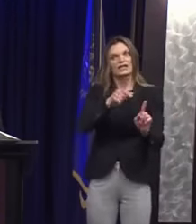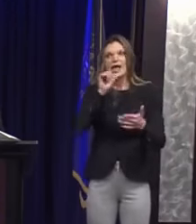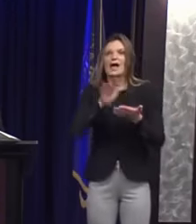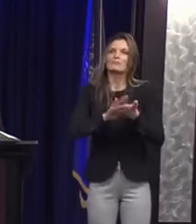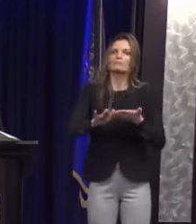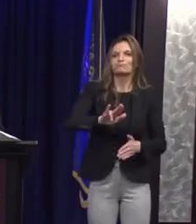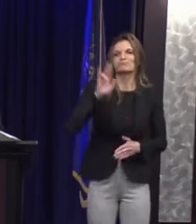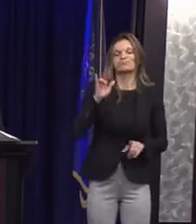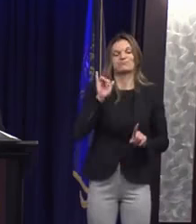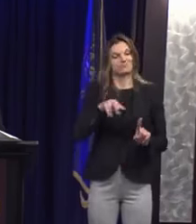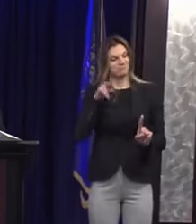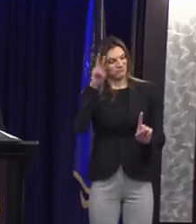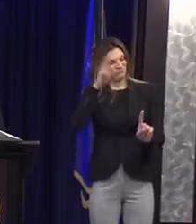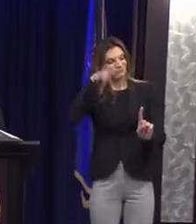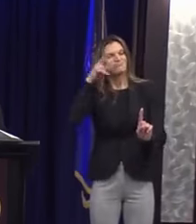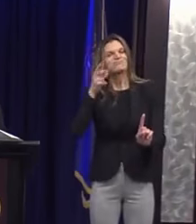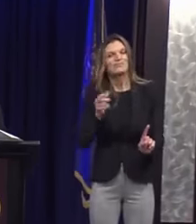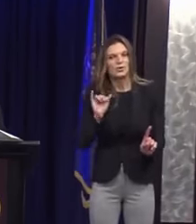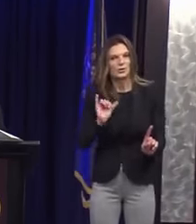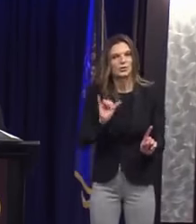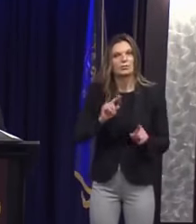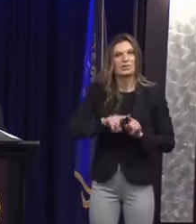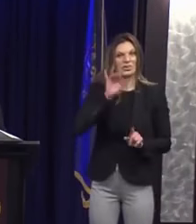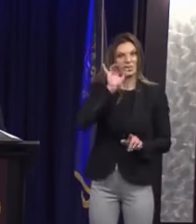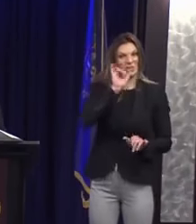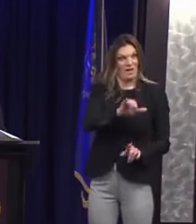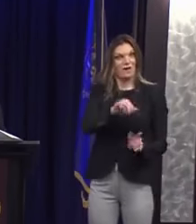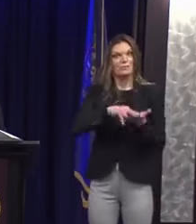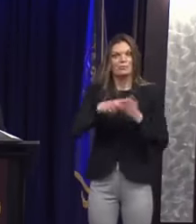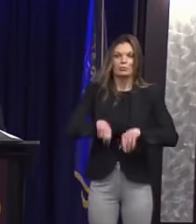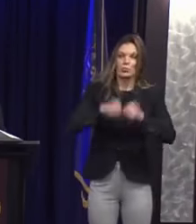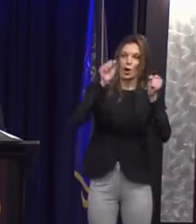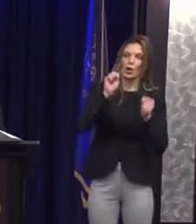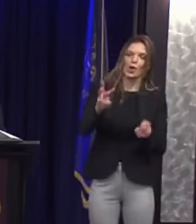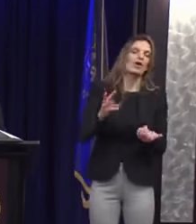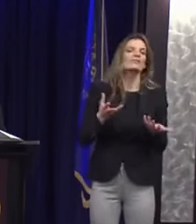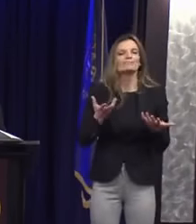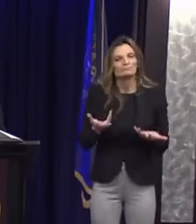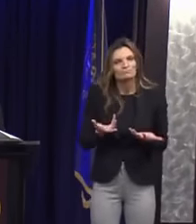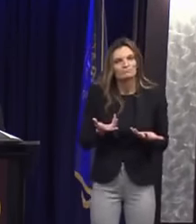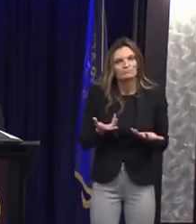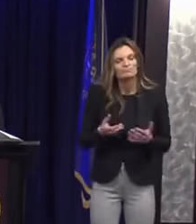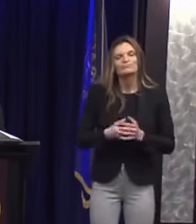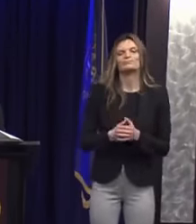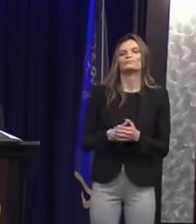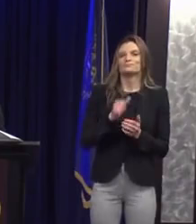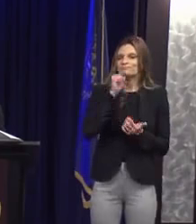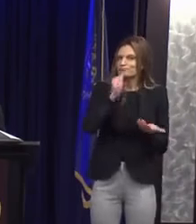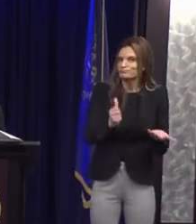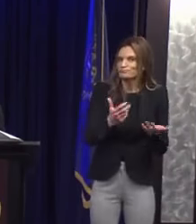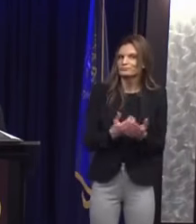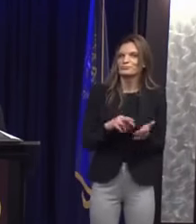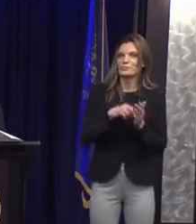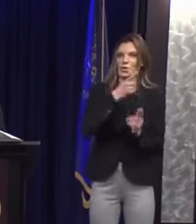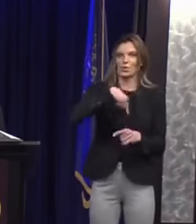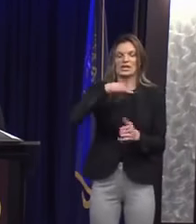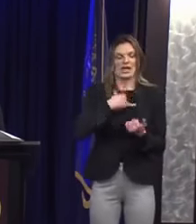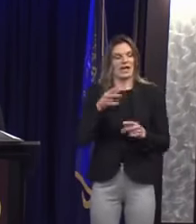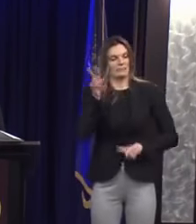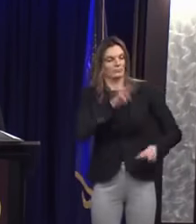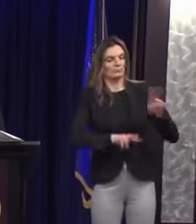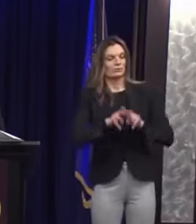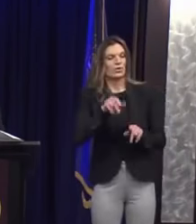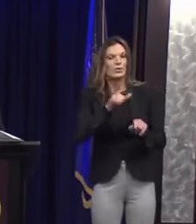the similarly unethical conduct of the witnesses to such activity makes prosecution of the